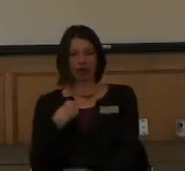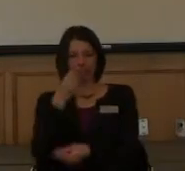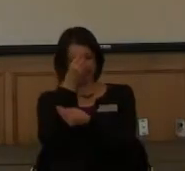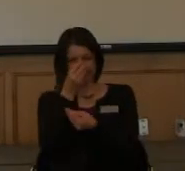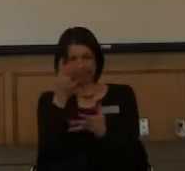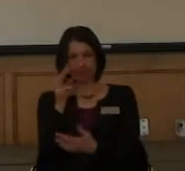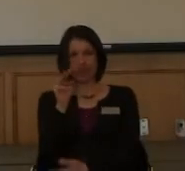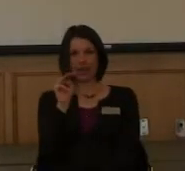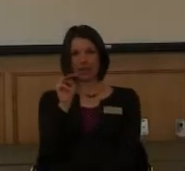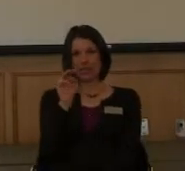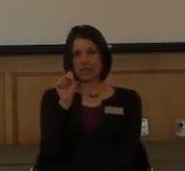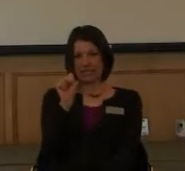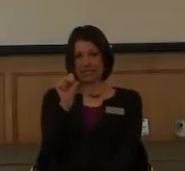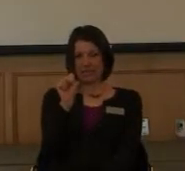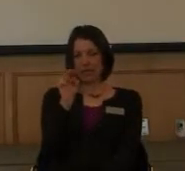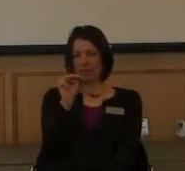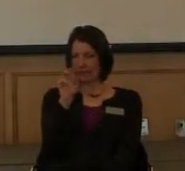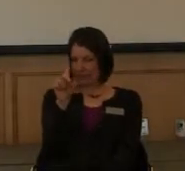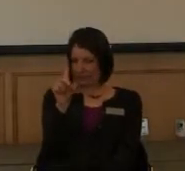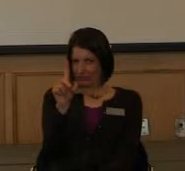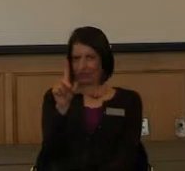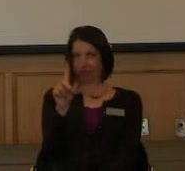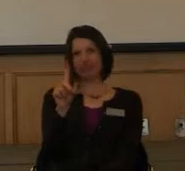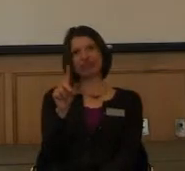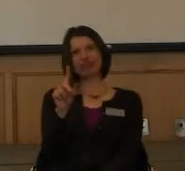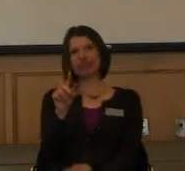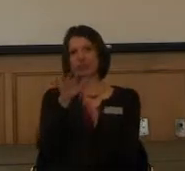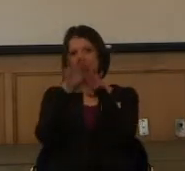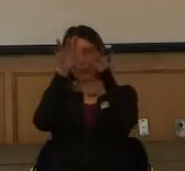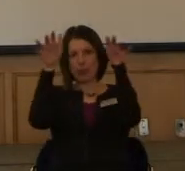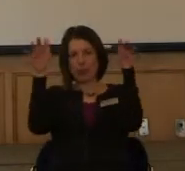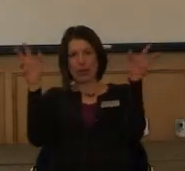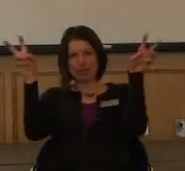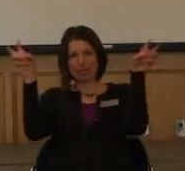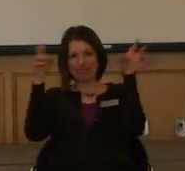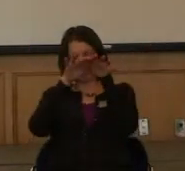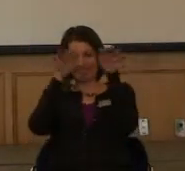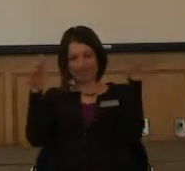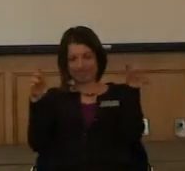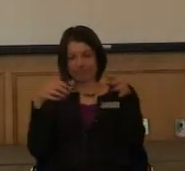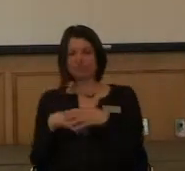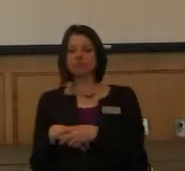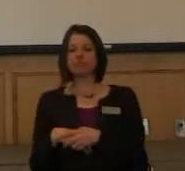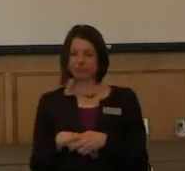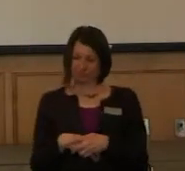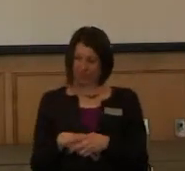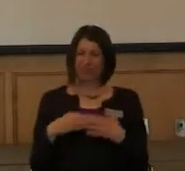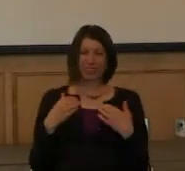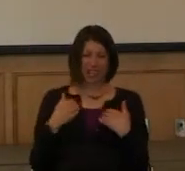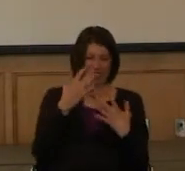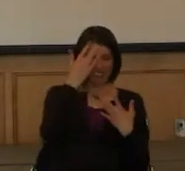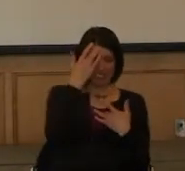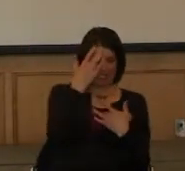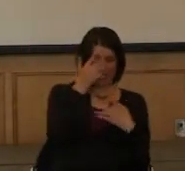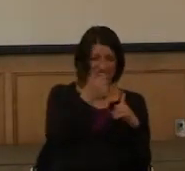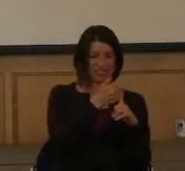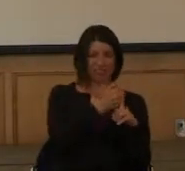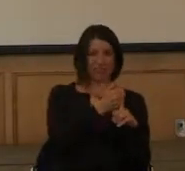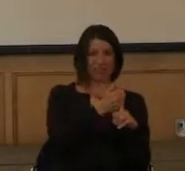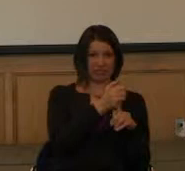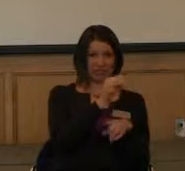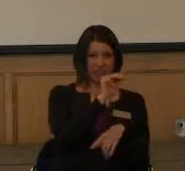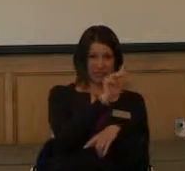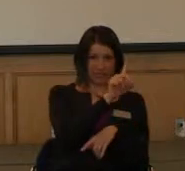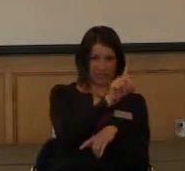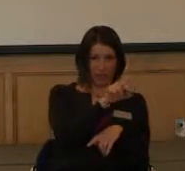Muscular dystrophy is kind of an umbrella term. There is an actual disease called muscular dystrophy, but it